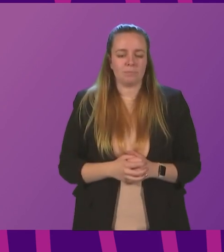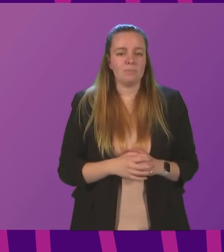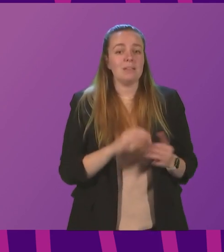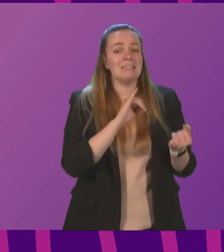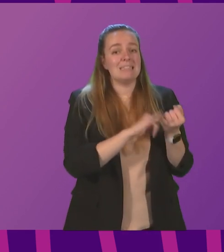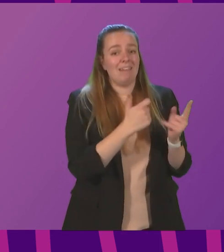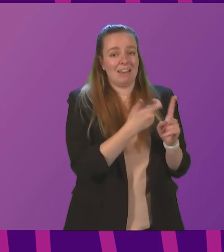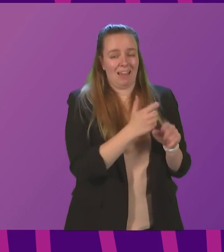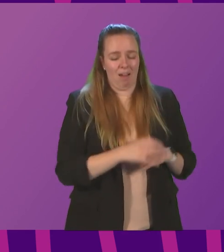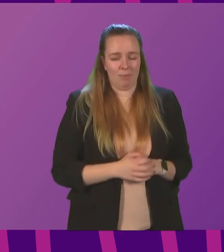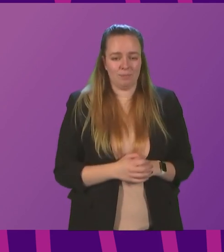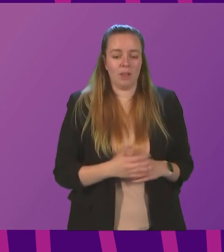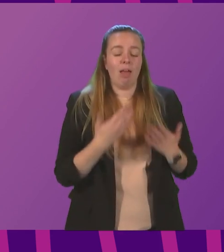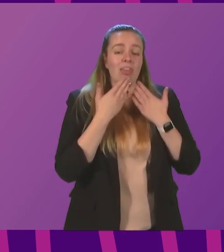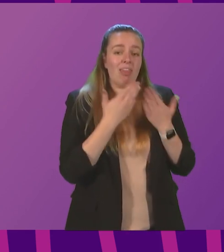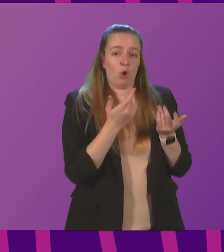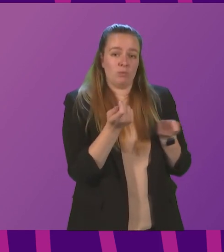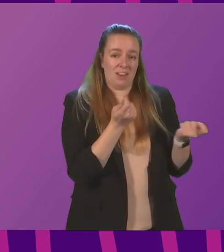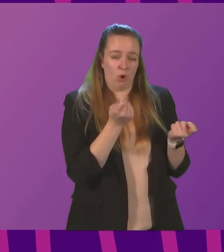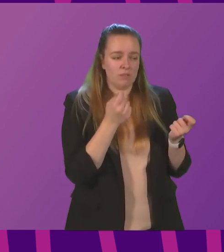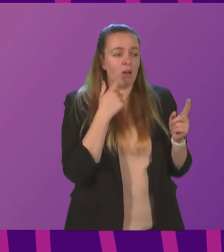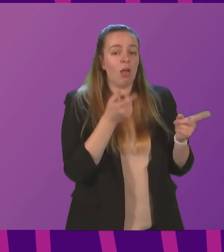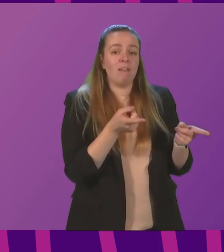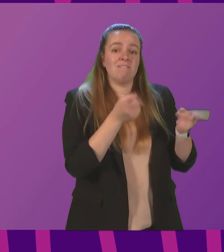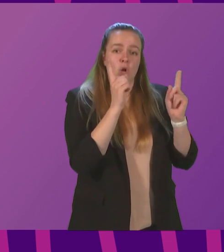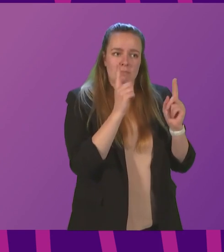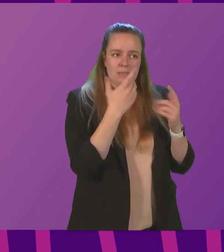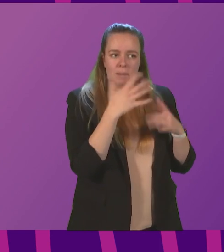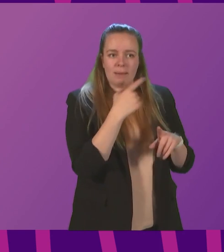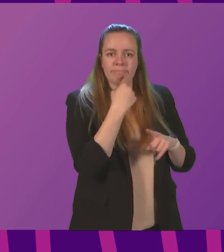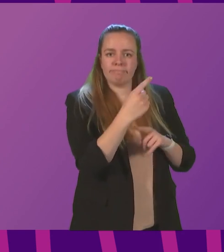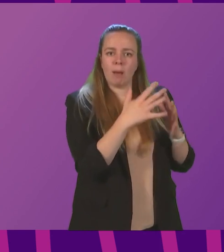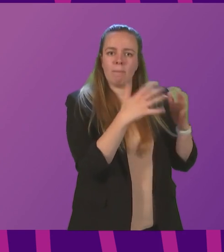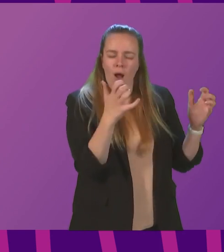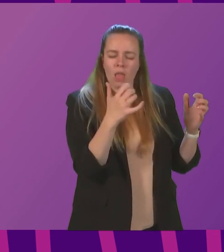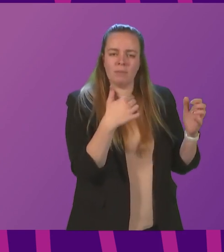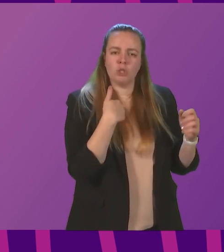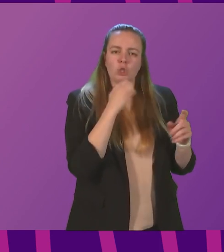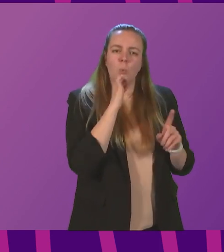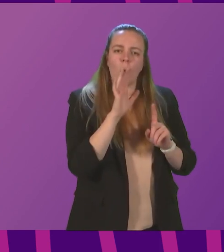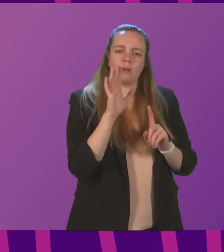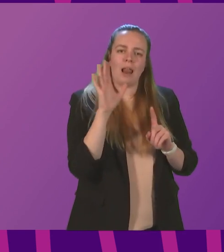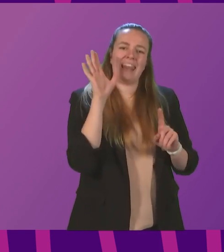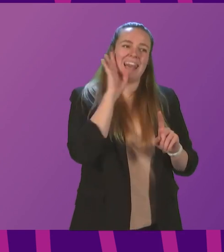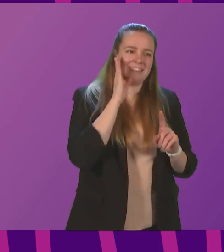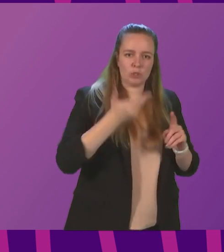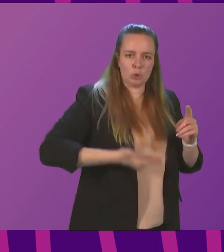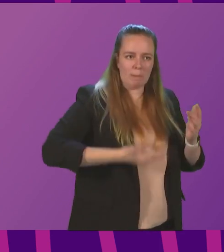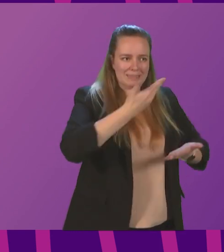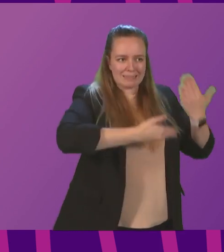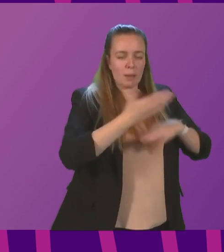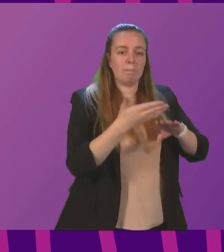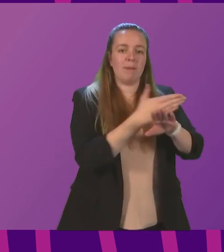Kerr. Thank you. The First Minister told Parliament that she would listen to businesses before introducing Covid